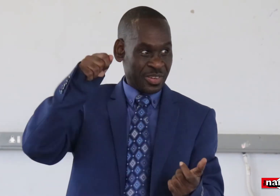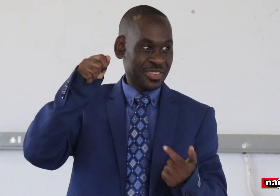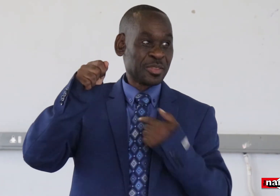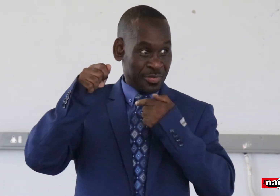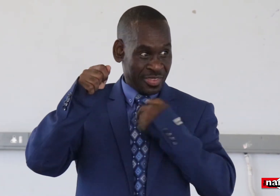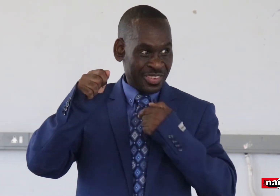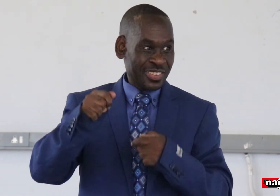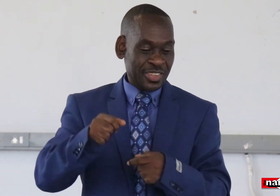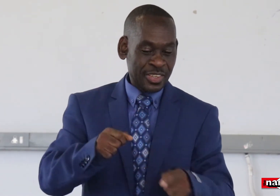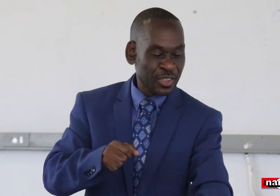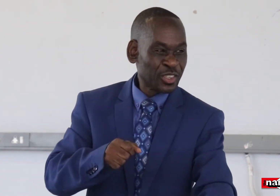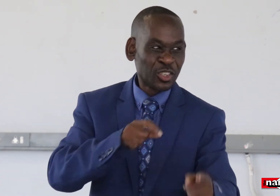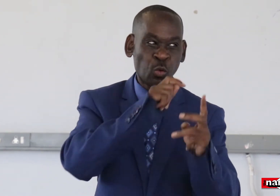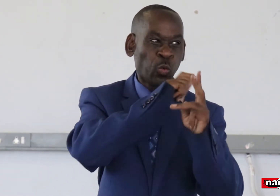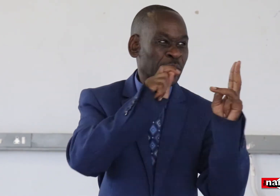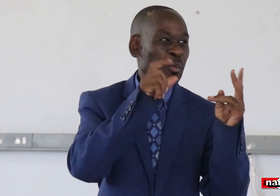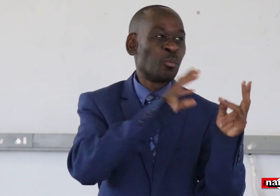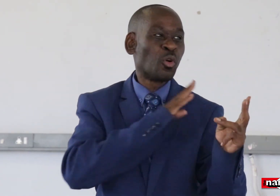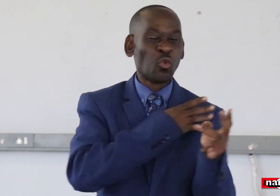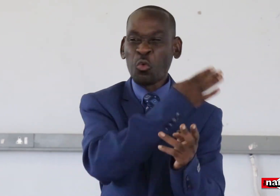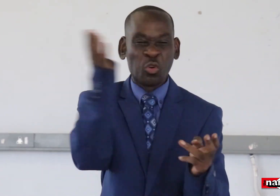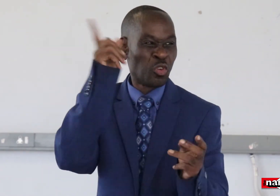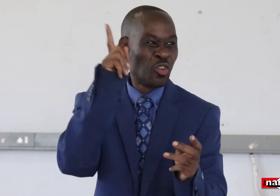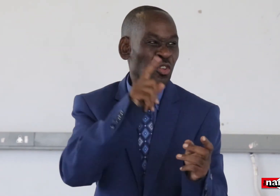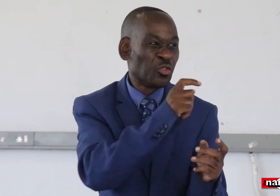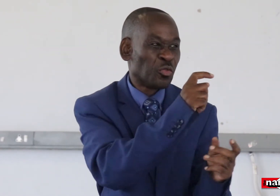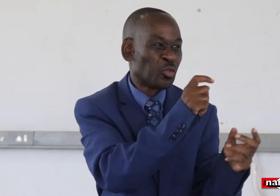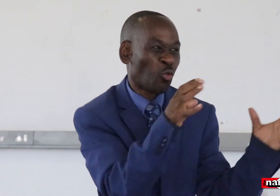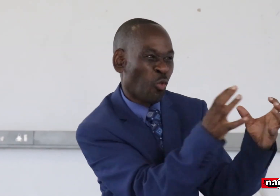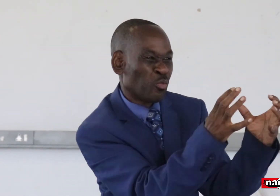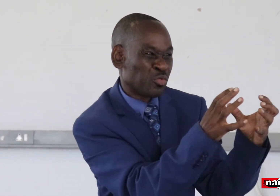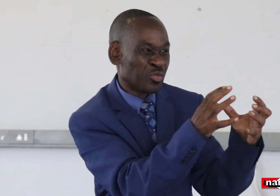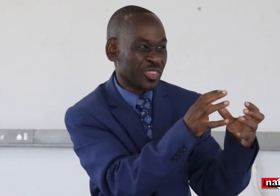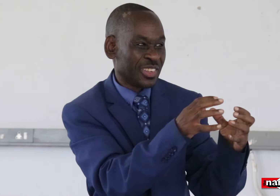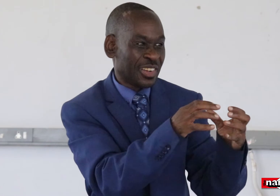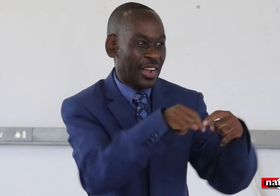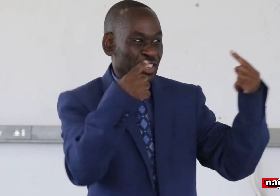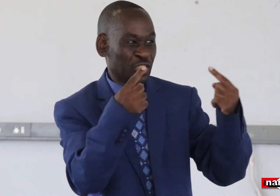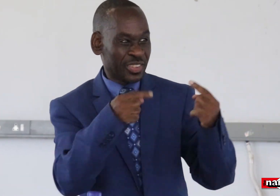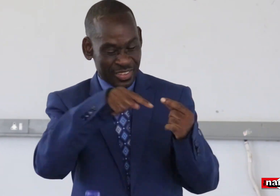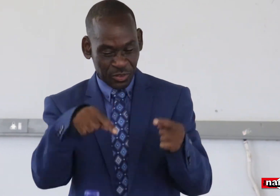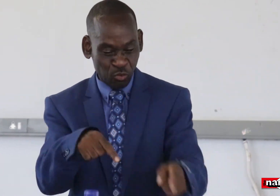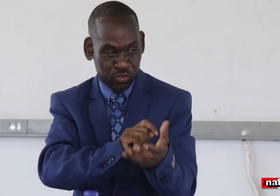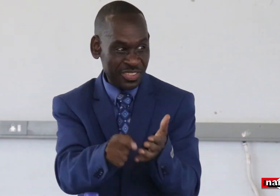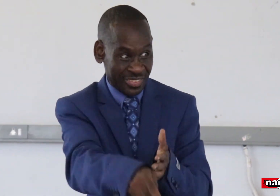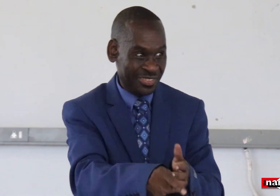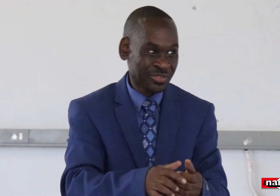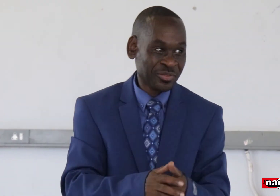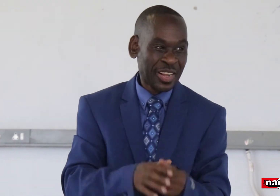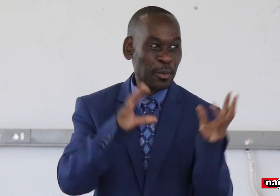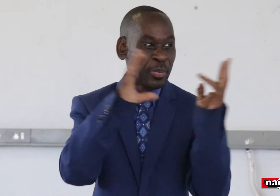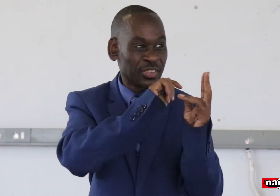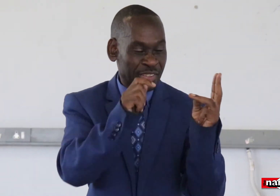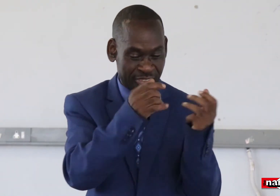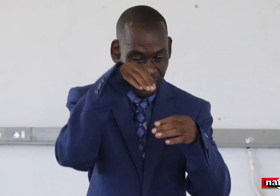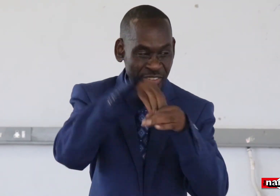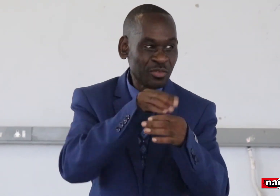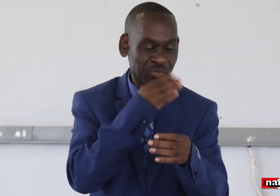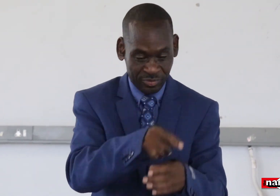the newspaper, me as a J-person myself, I was not even aware of those things. Those meetings